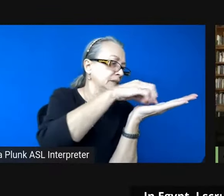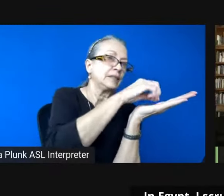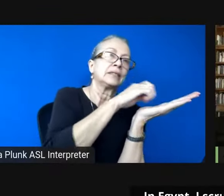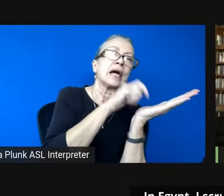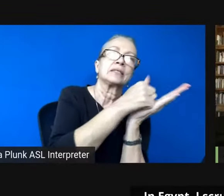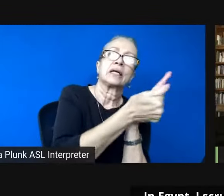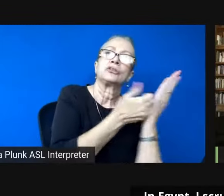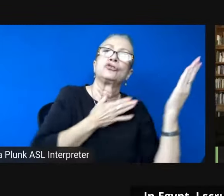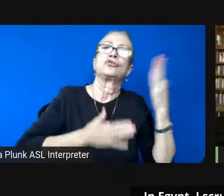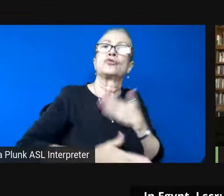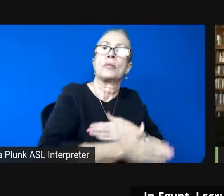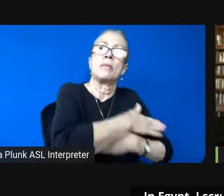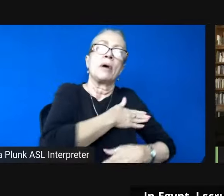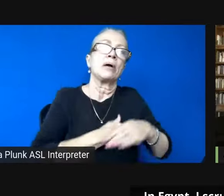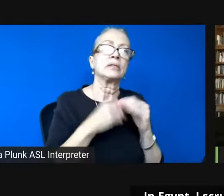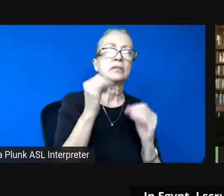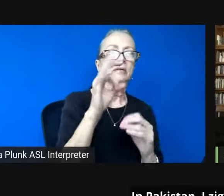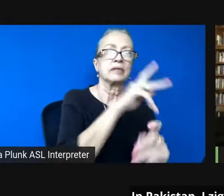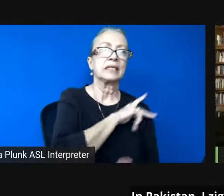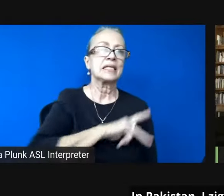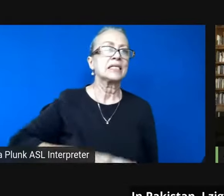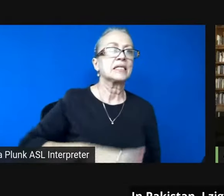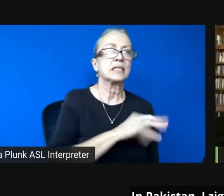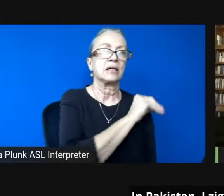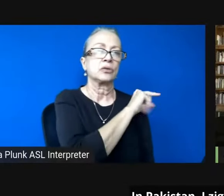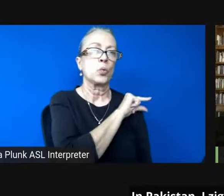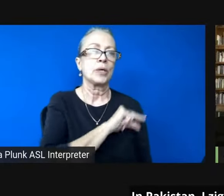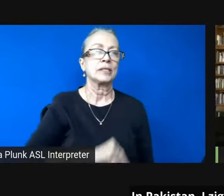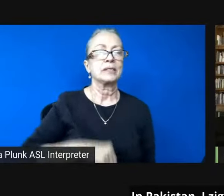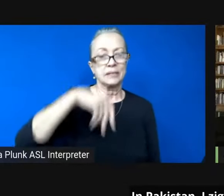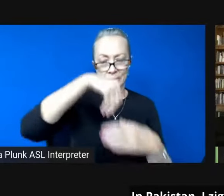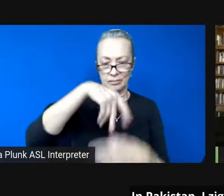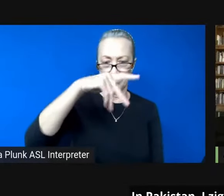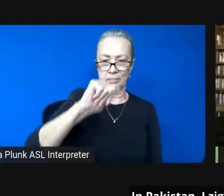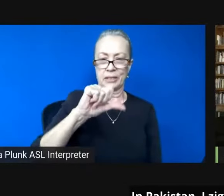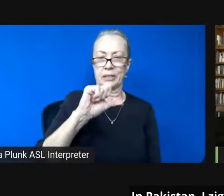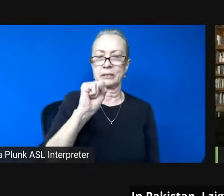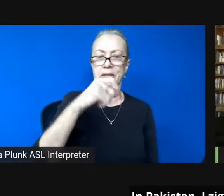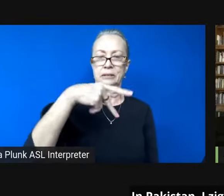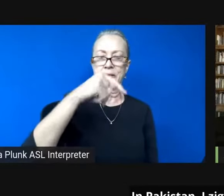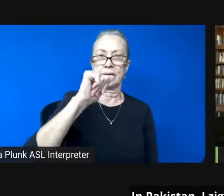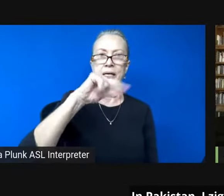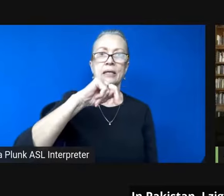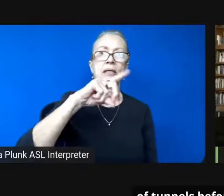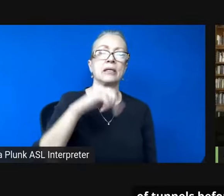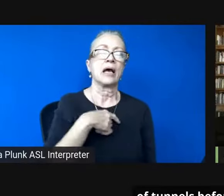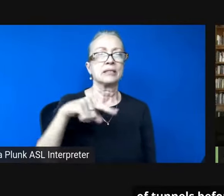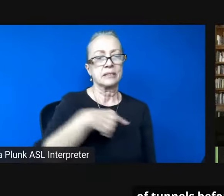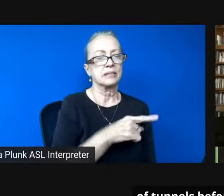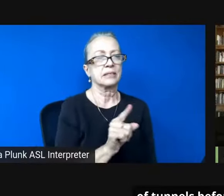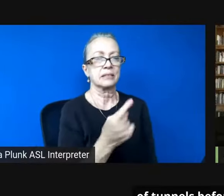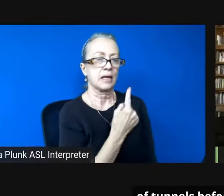bodies of kings and queens in pakistan i zigzag upward through 26 miles of